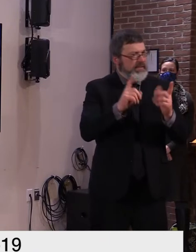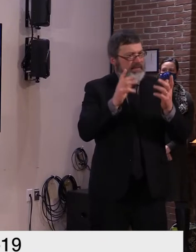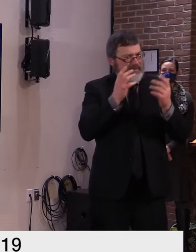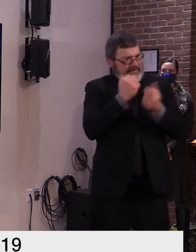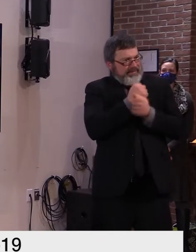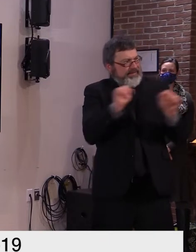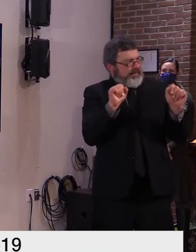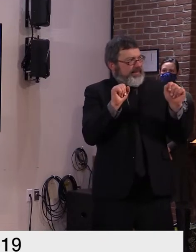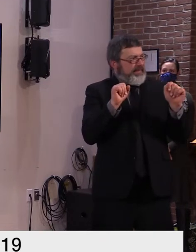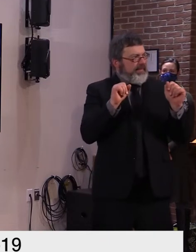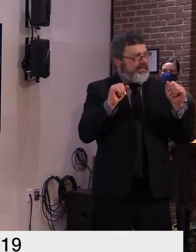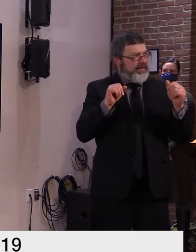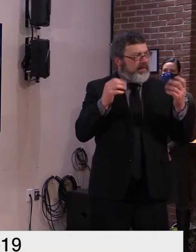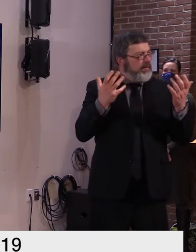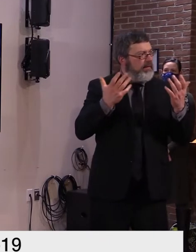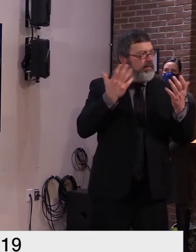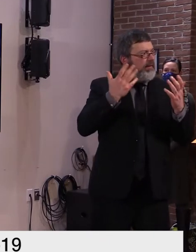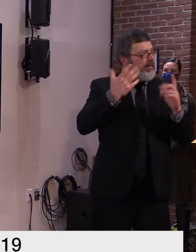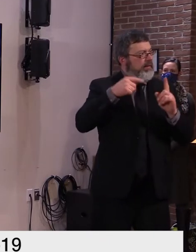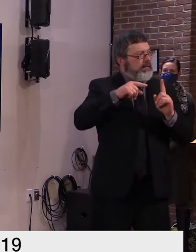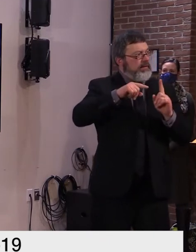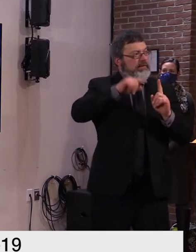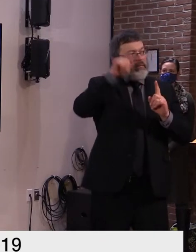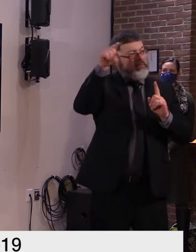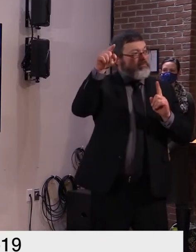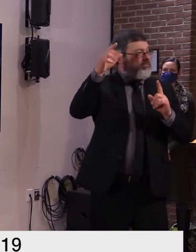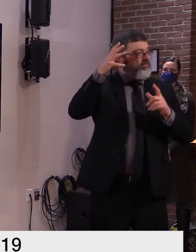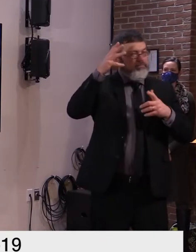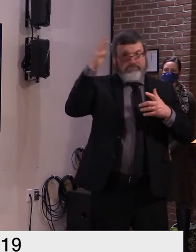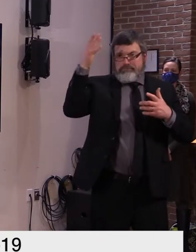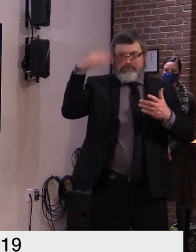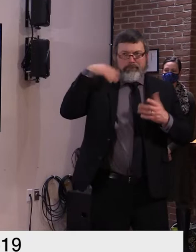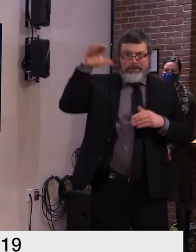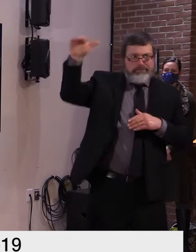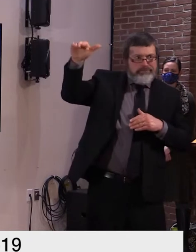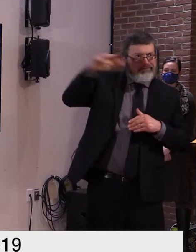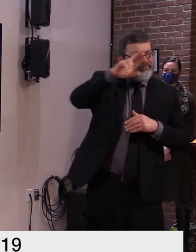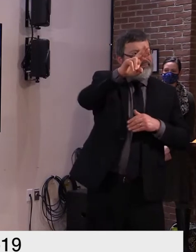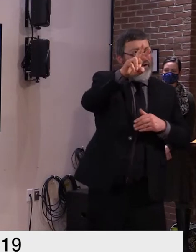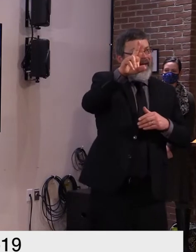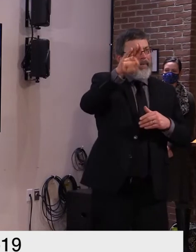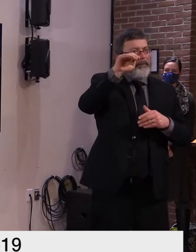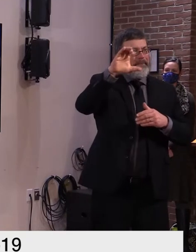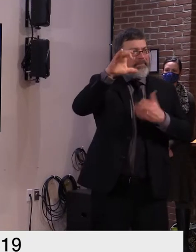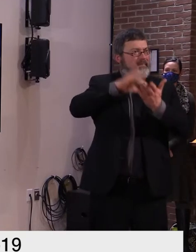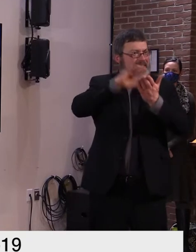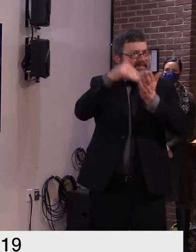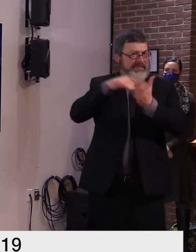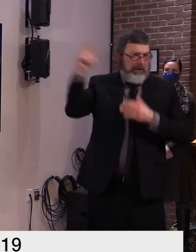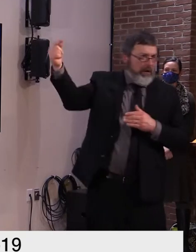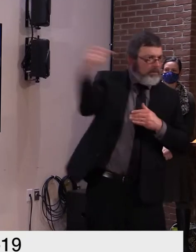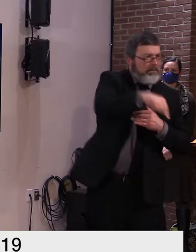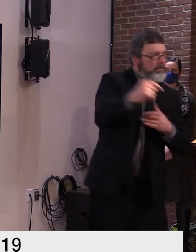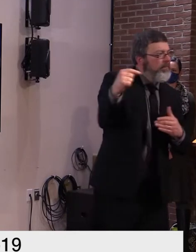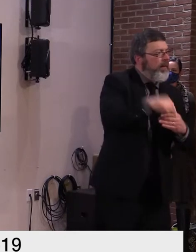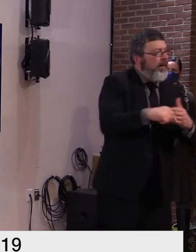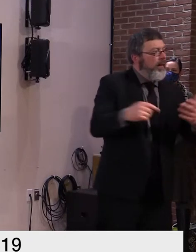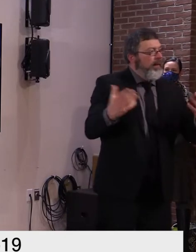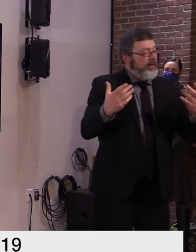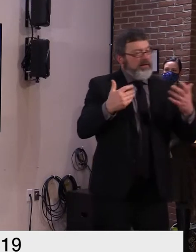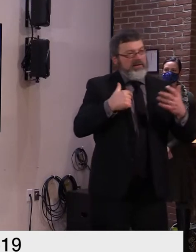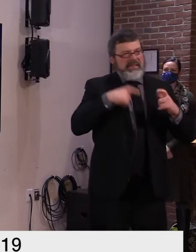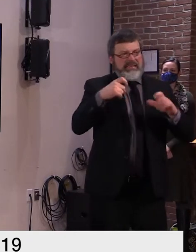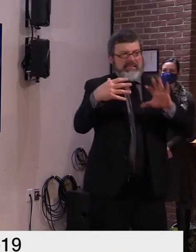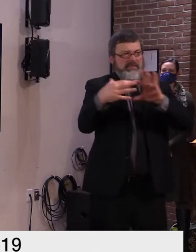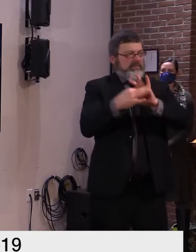or home health which have been great partners in this effort or all of the above but we need to do